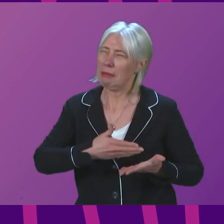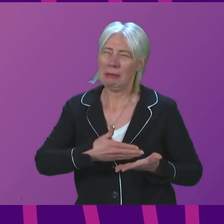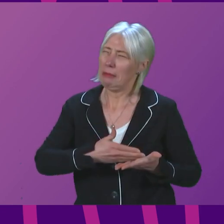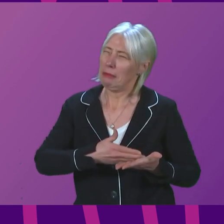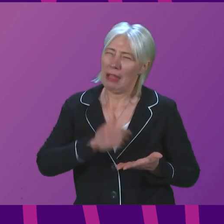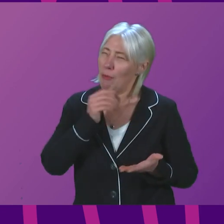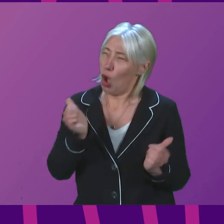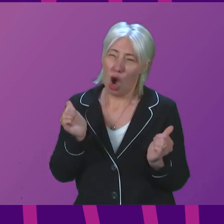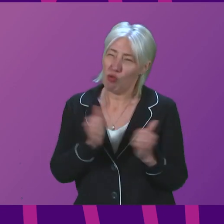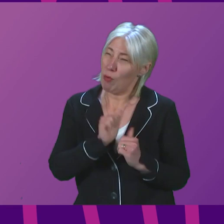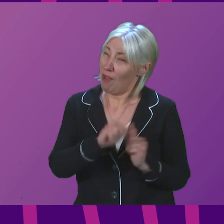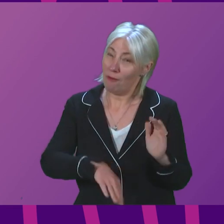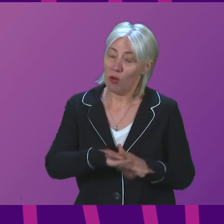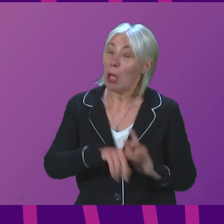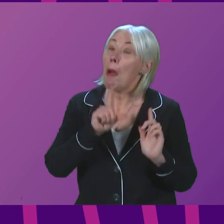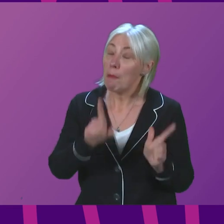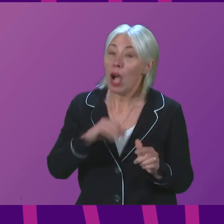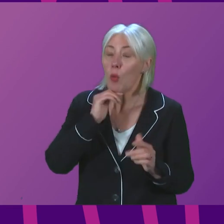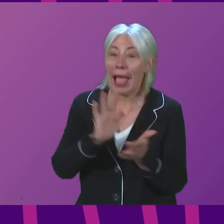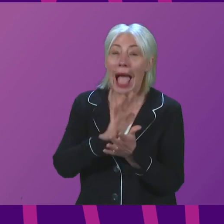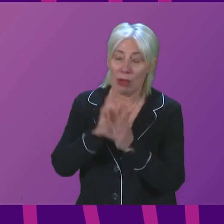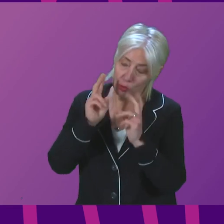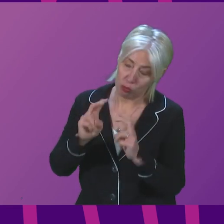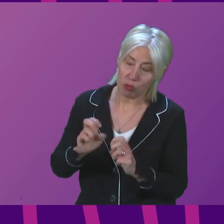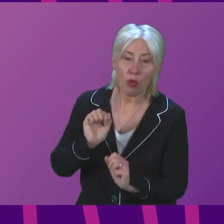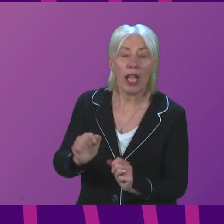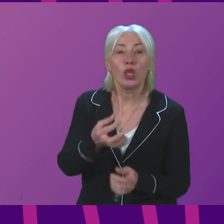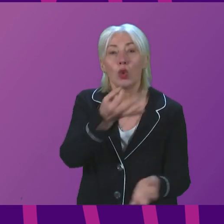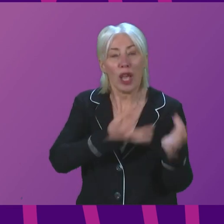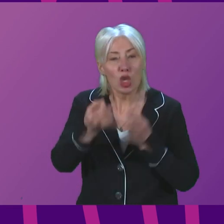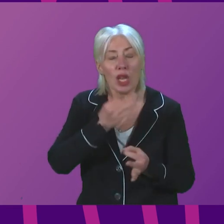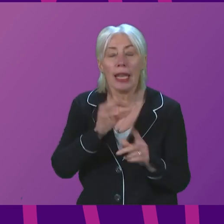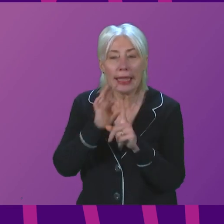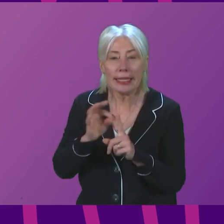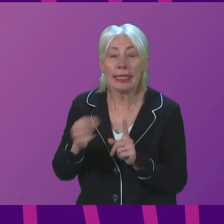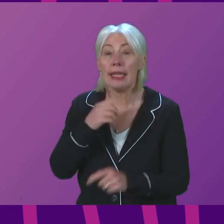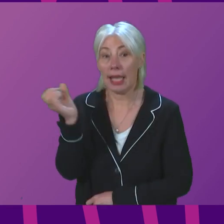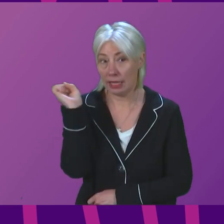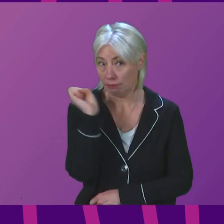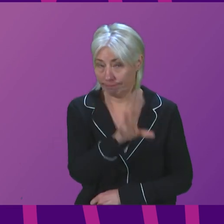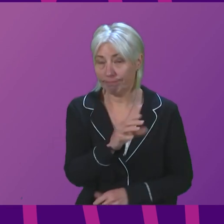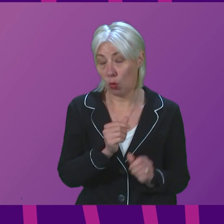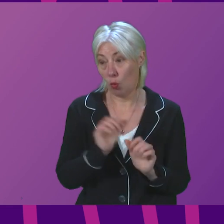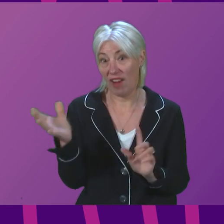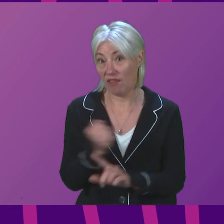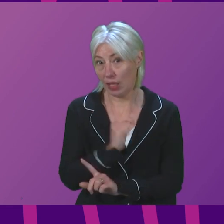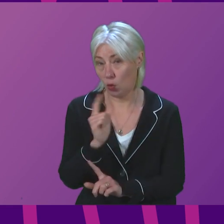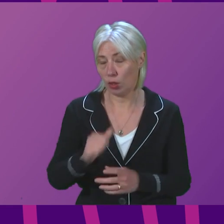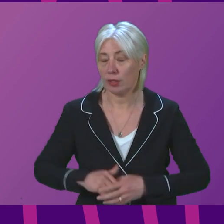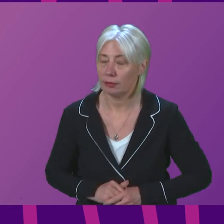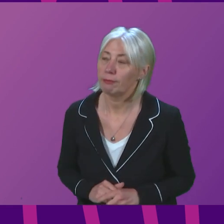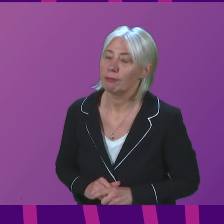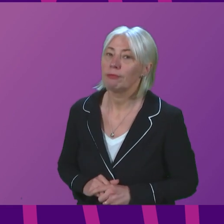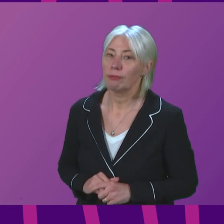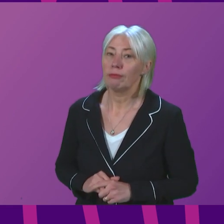that I would agree with. But I'm more than happy to look at his question in the detail of that and write to him with the information in due course. Anna Sarwar. The Prime